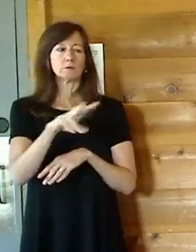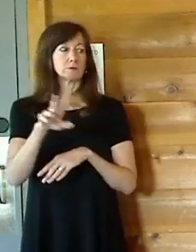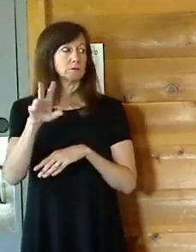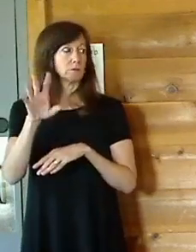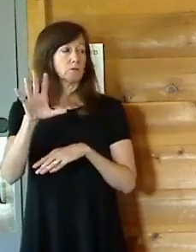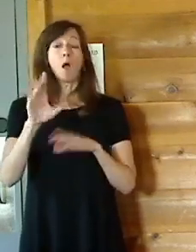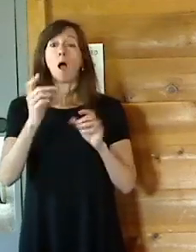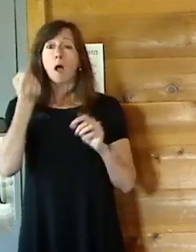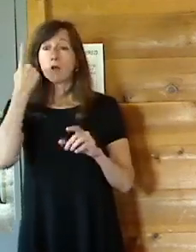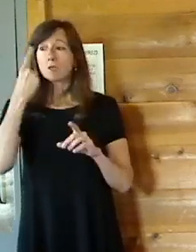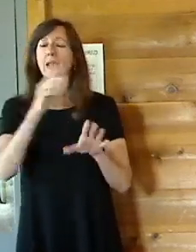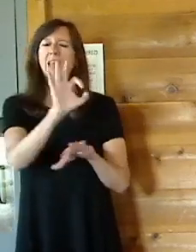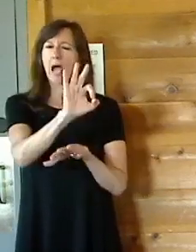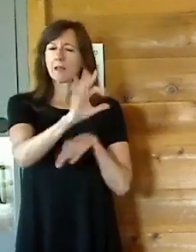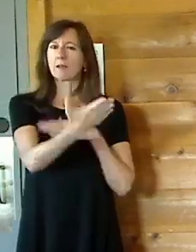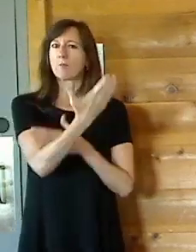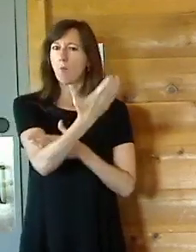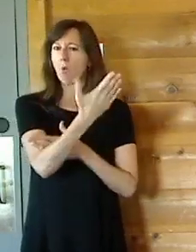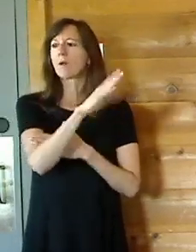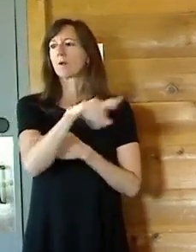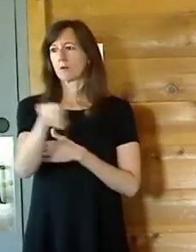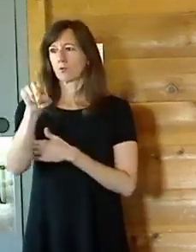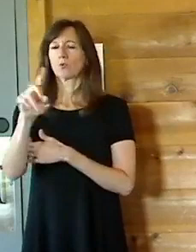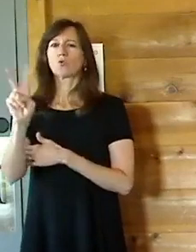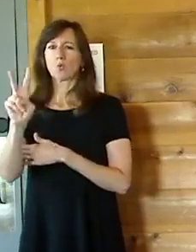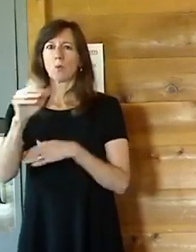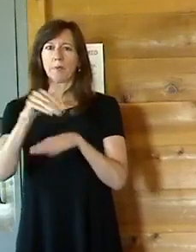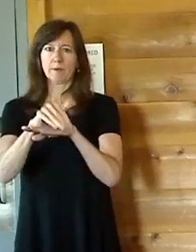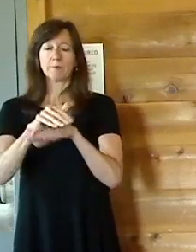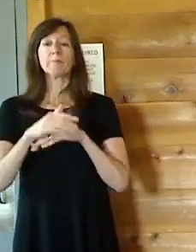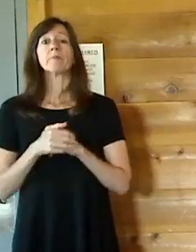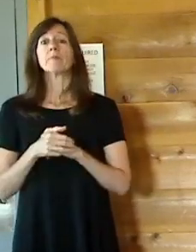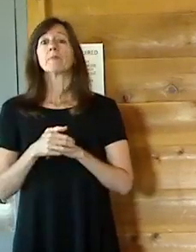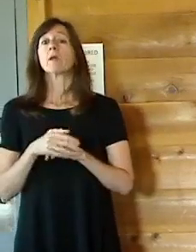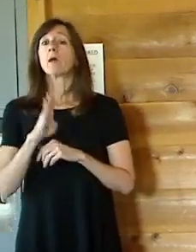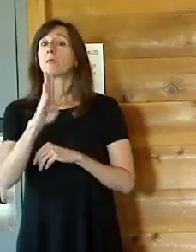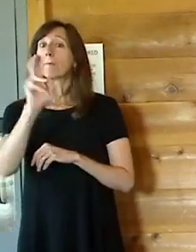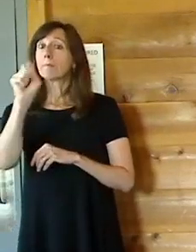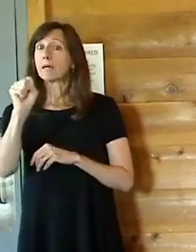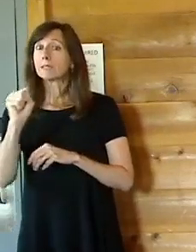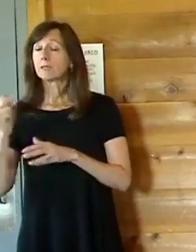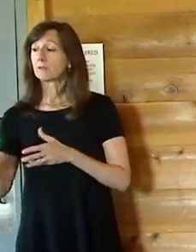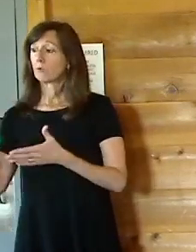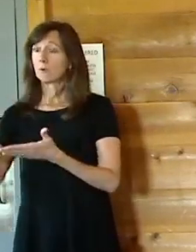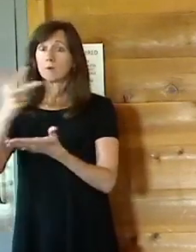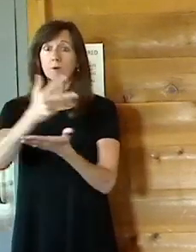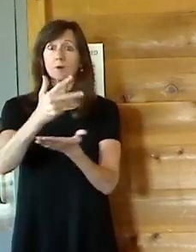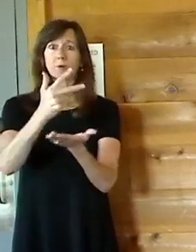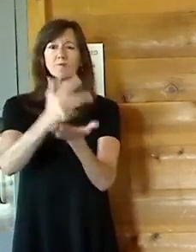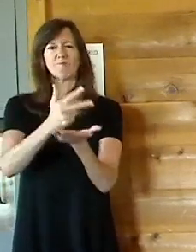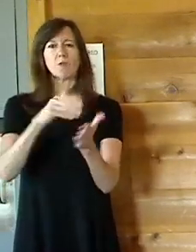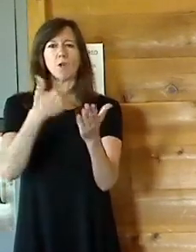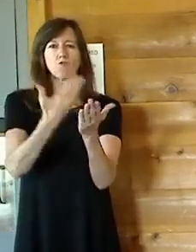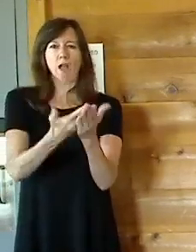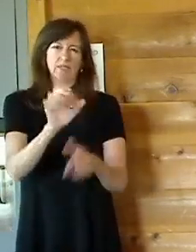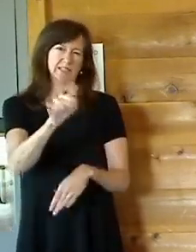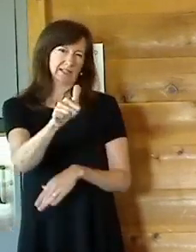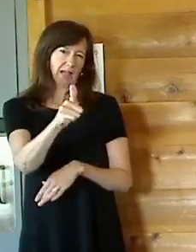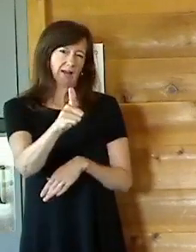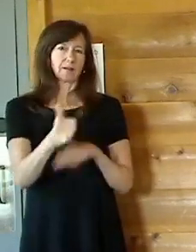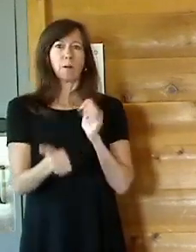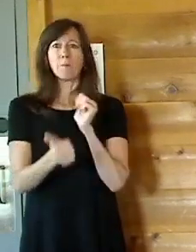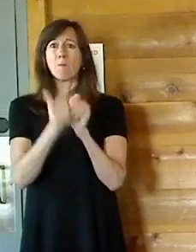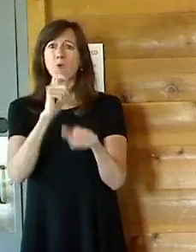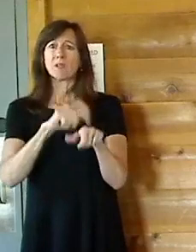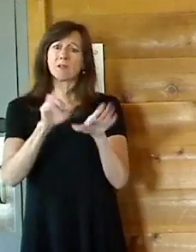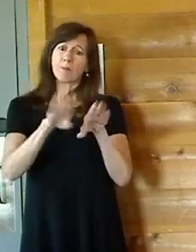a.m., but some people take buses there, and the buses don't get you there until about 10 a.m. So just be clear. We're open at 9, but some folks don't